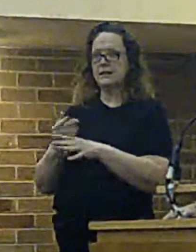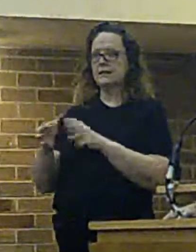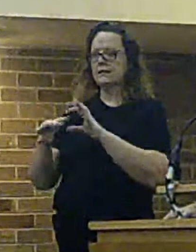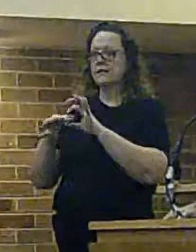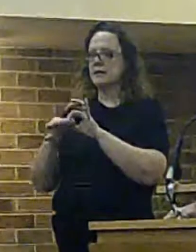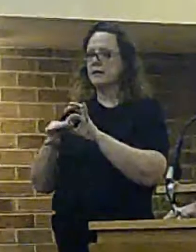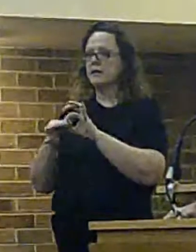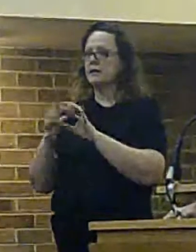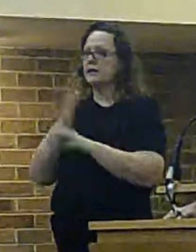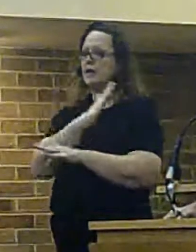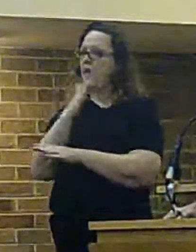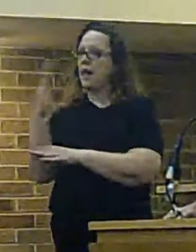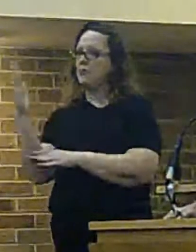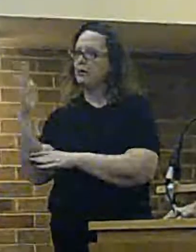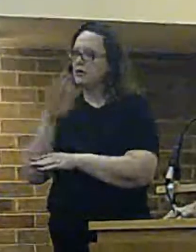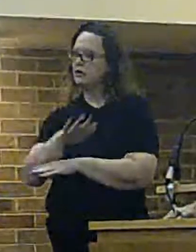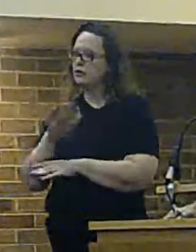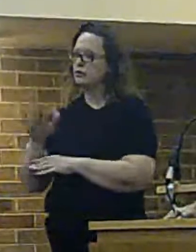children's centre.